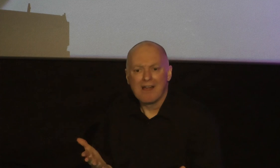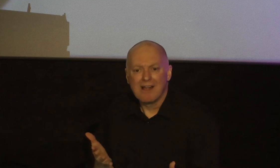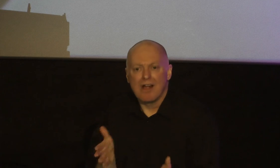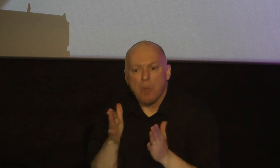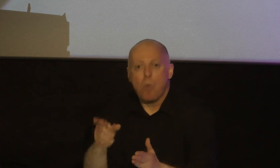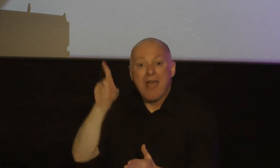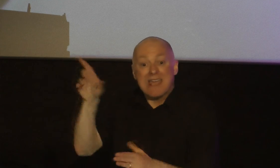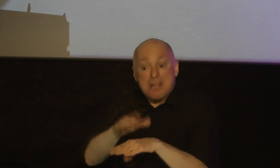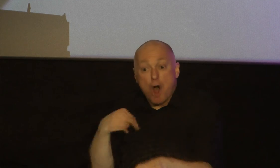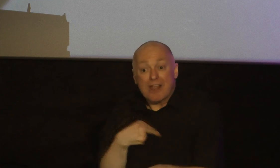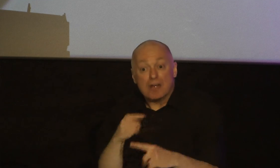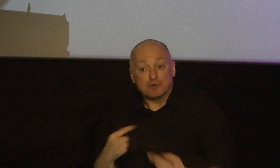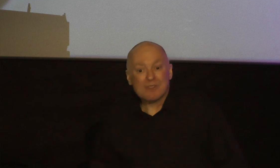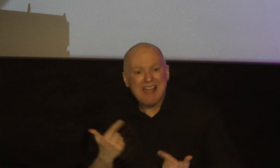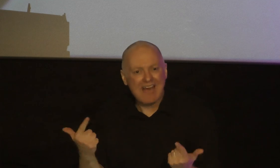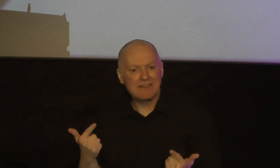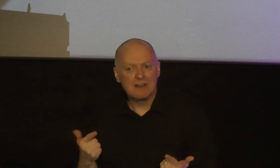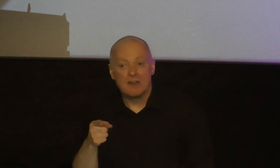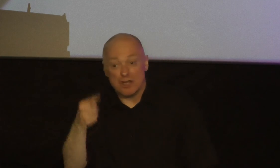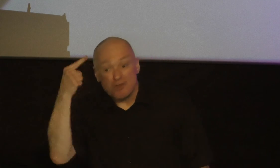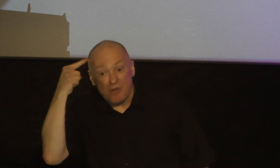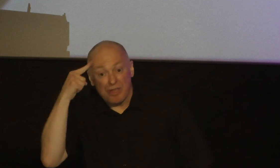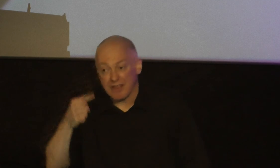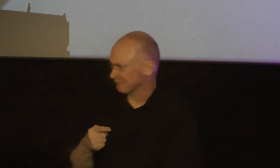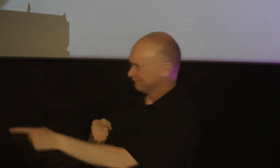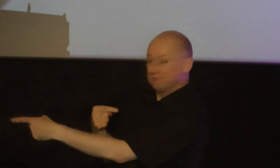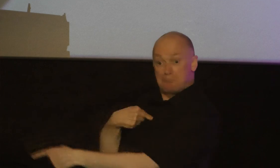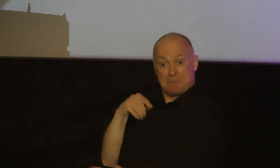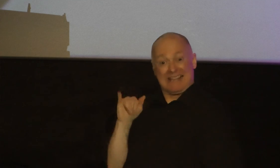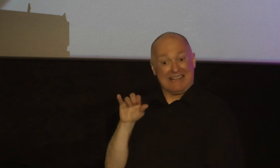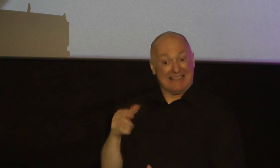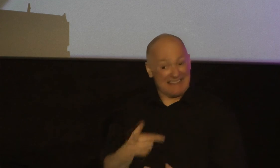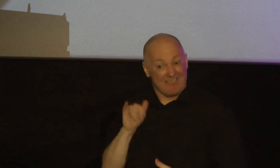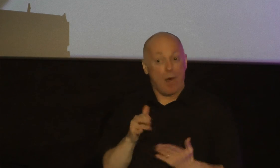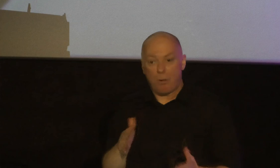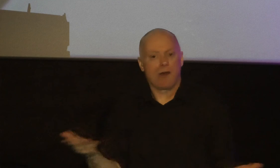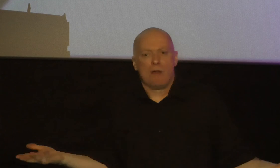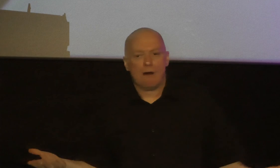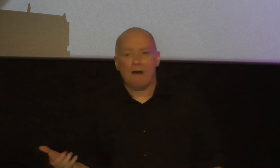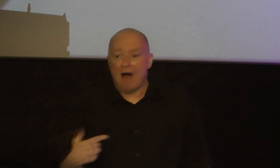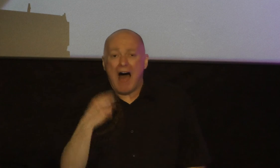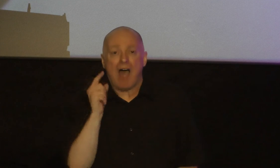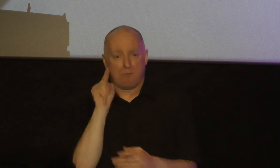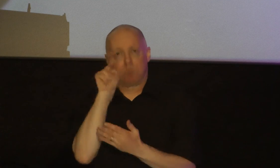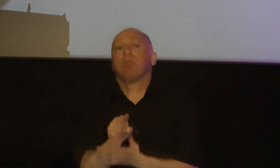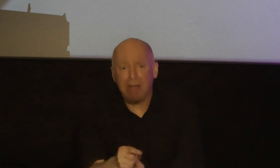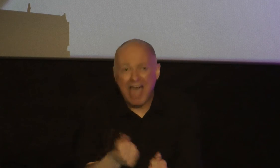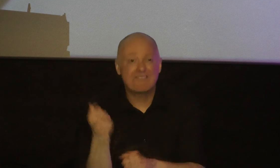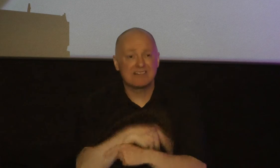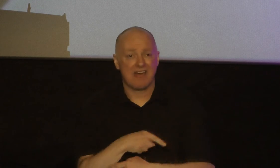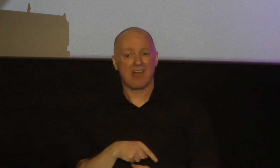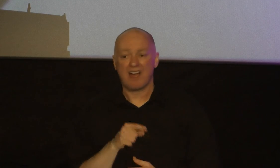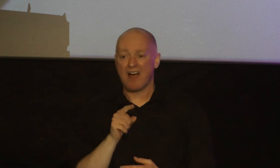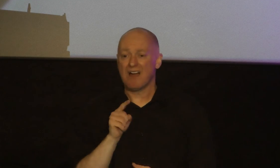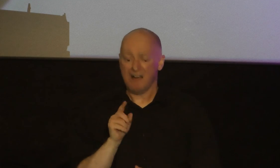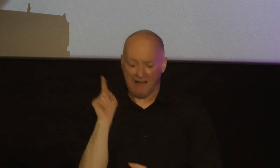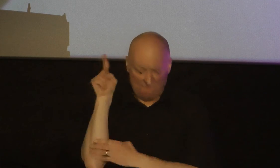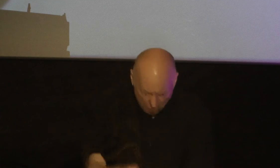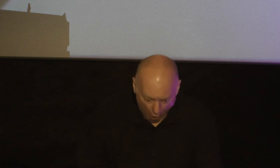that he's calling us to live you think Jason can live that way I'm telling you I'm gonna fall flat on my face every day I need the power of the Holy Spirit I